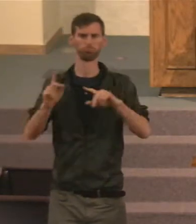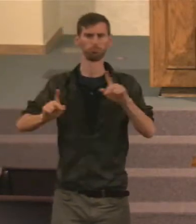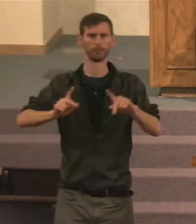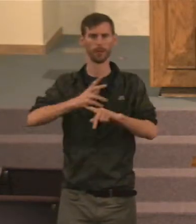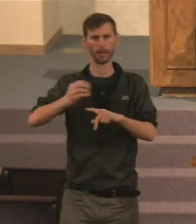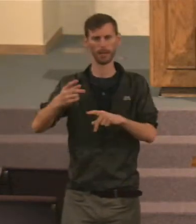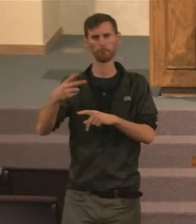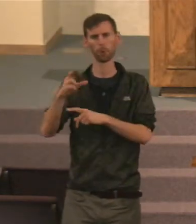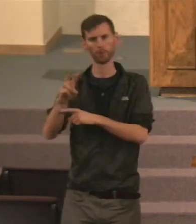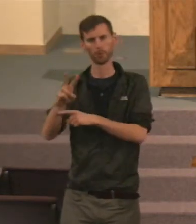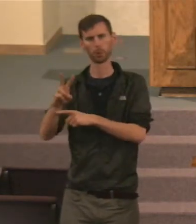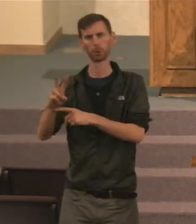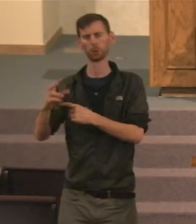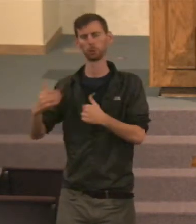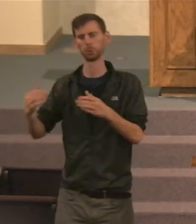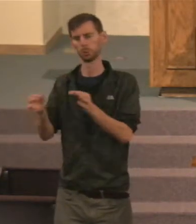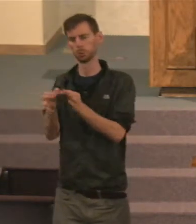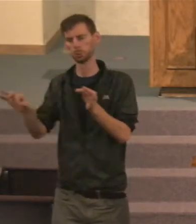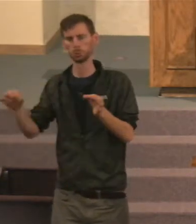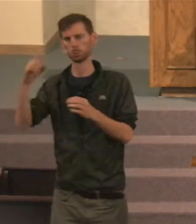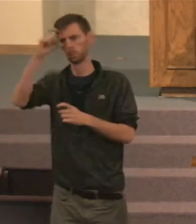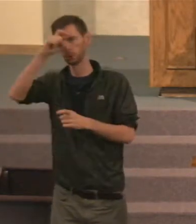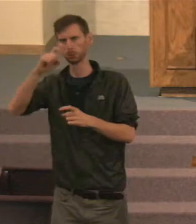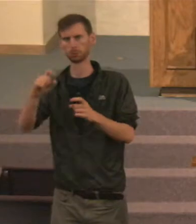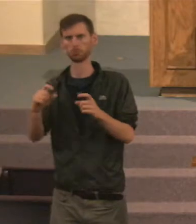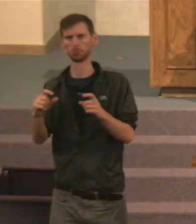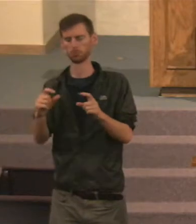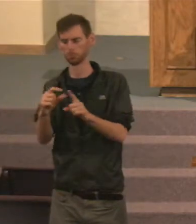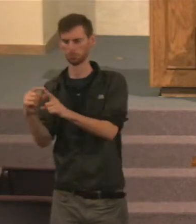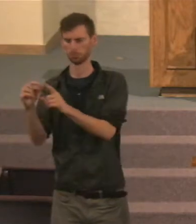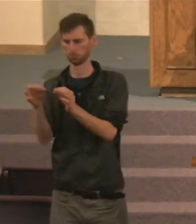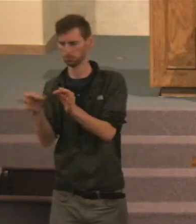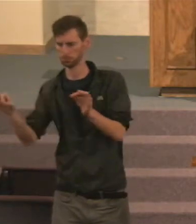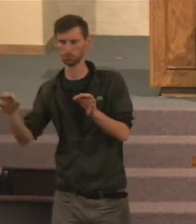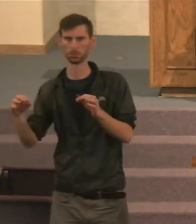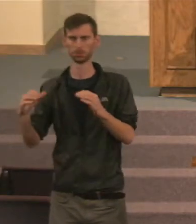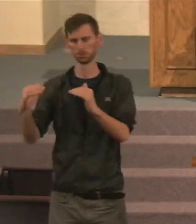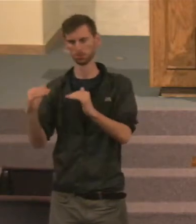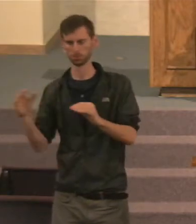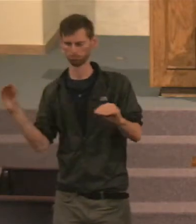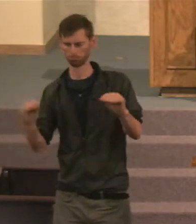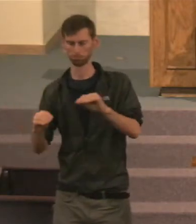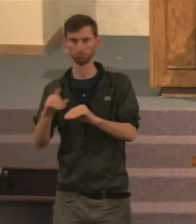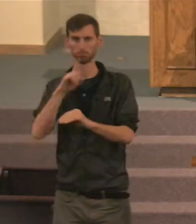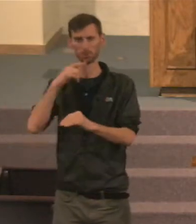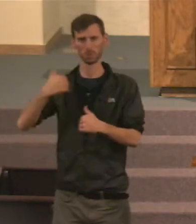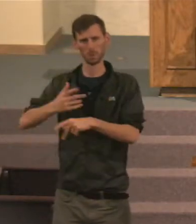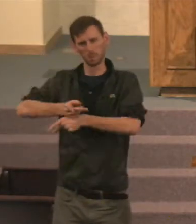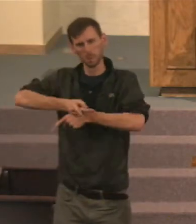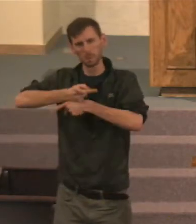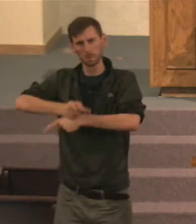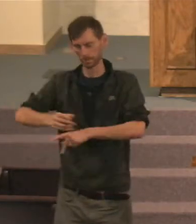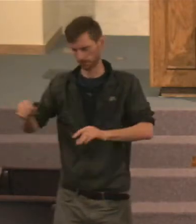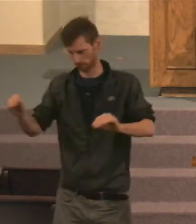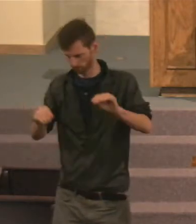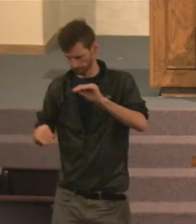to teach people. But notice, In doing it, He says, Weighing and studying, And arranging proverbs, With great care.